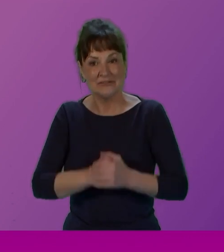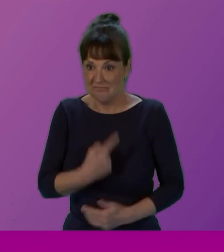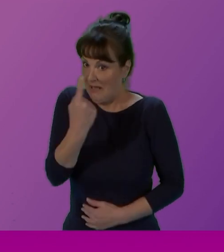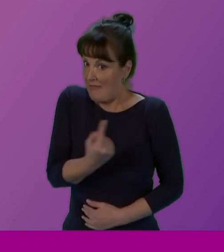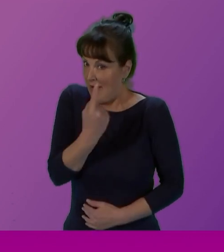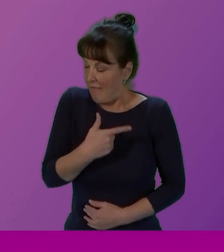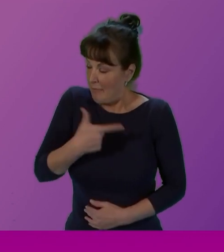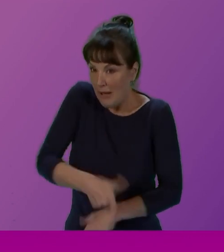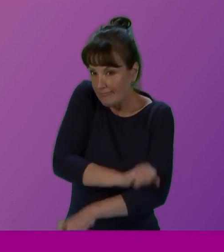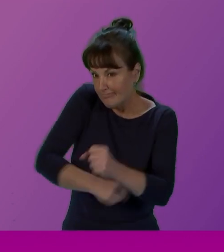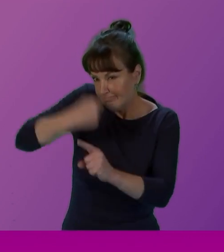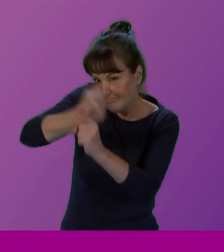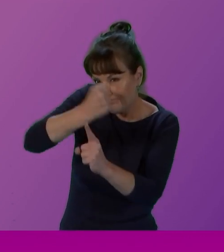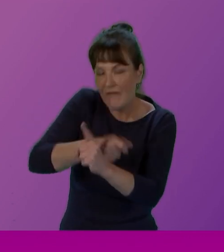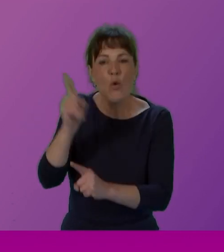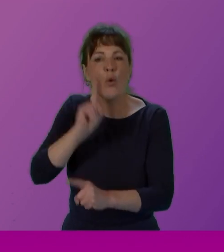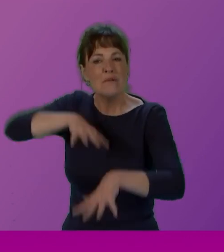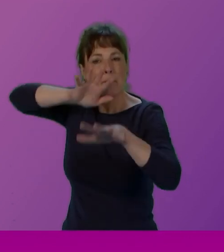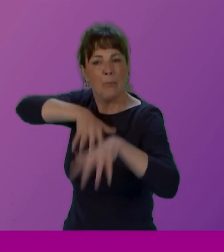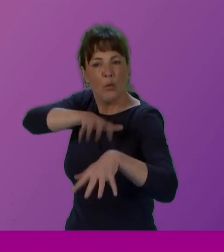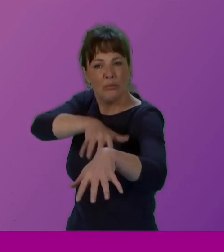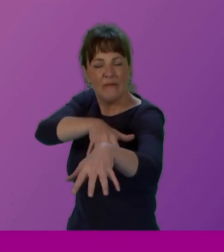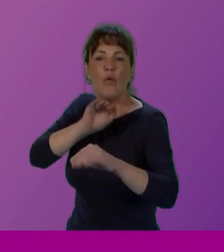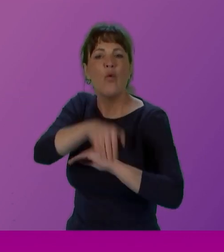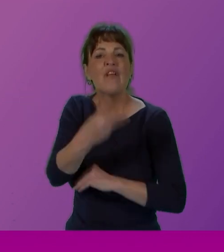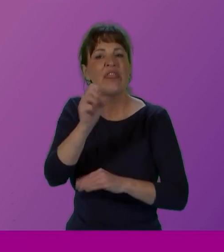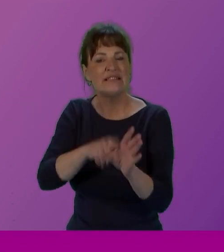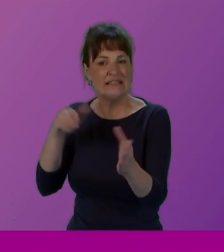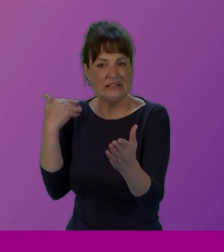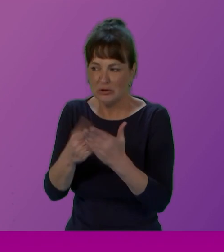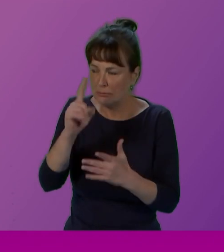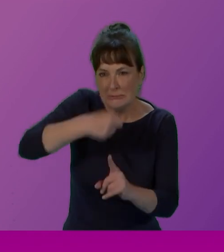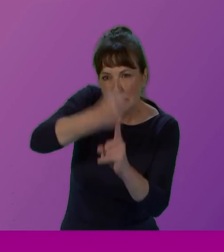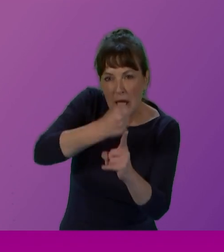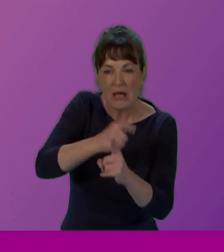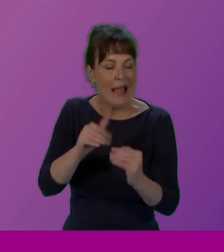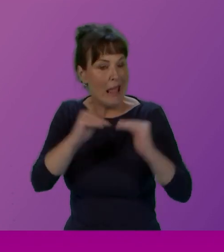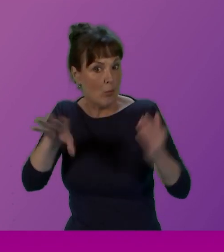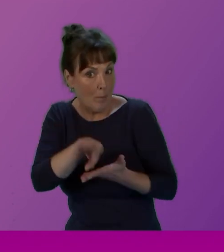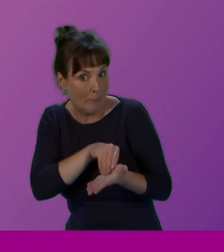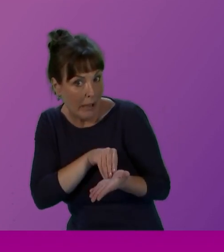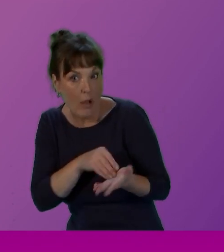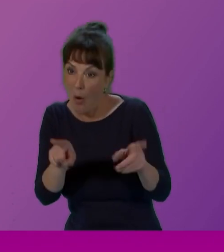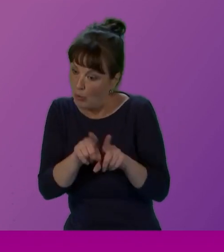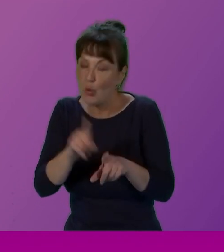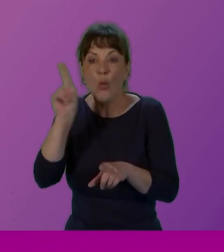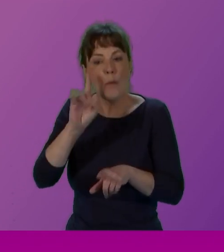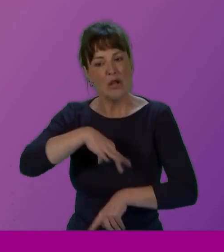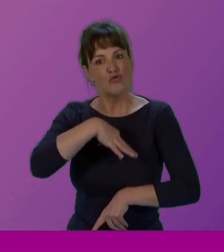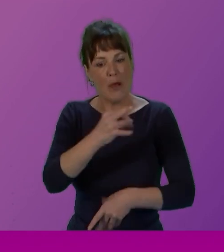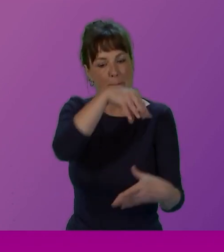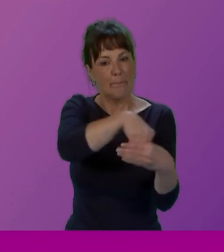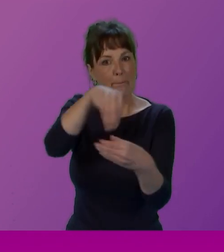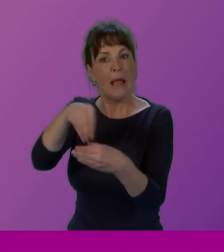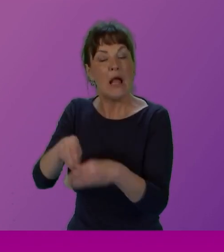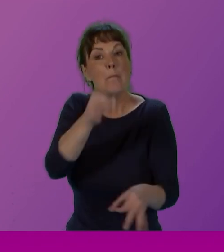active campaigner in the women's movement for over 30 years, campaigning on such issues as equal pay and women's representation in